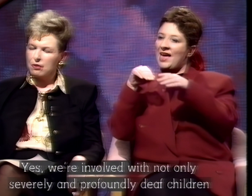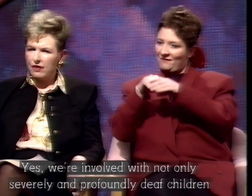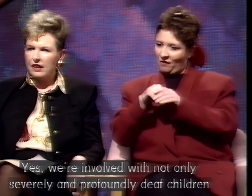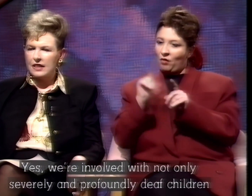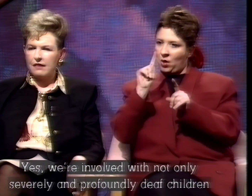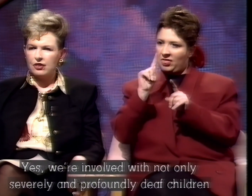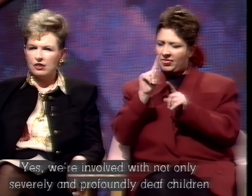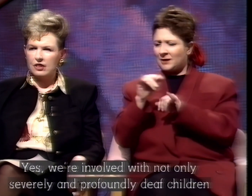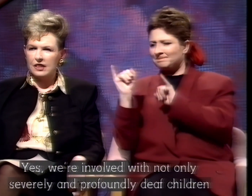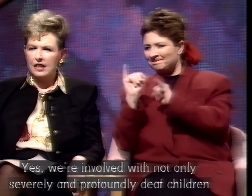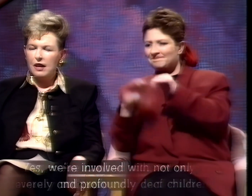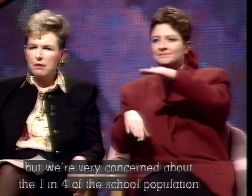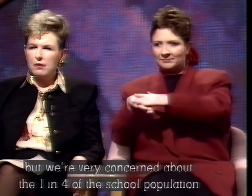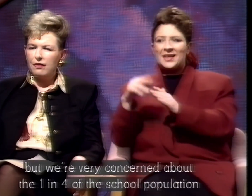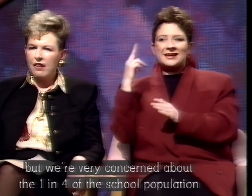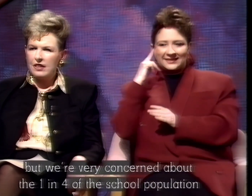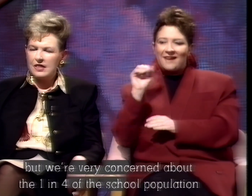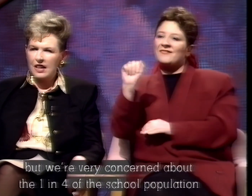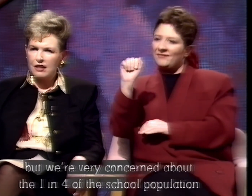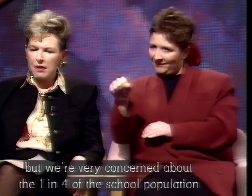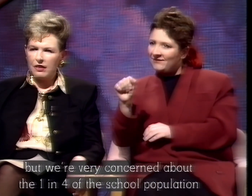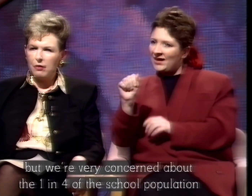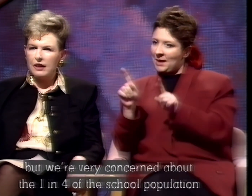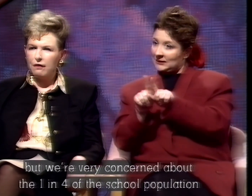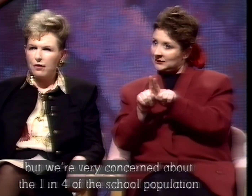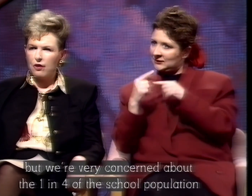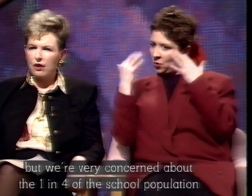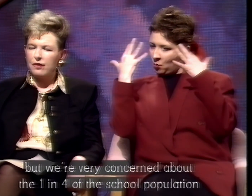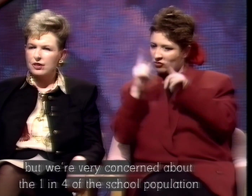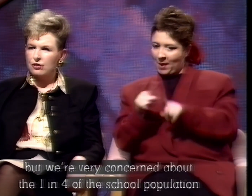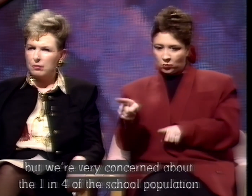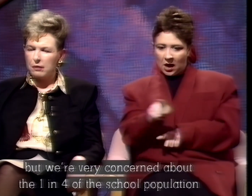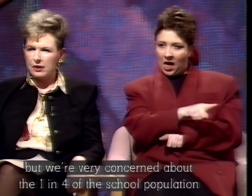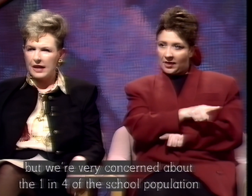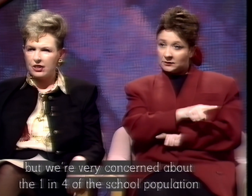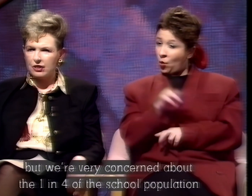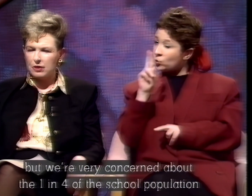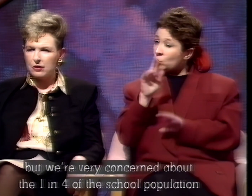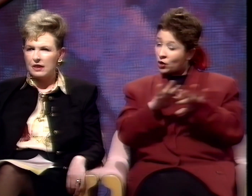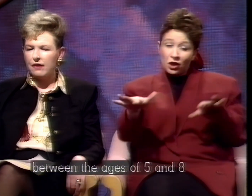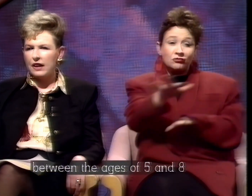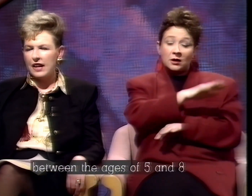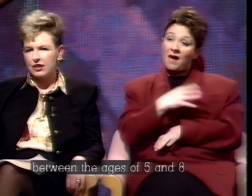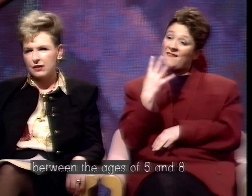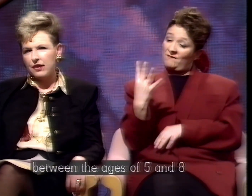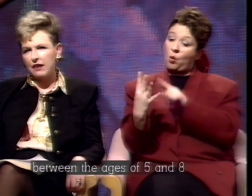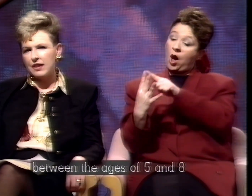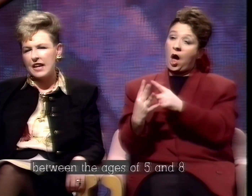profoundly deaf children, but we are very concerned about the one in four of the school population between the ages of five and eight,